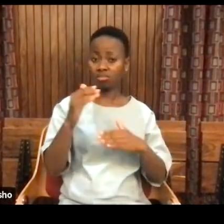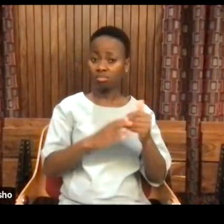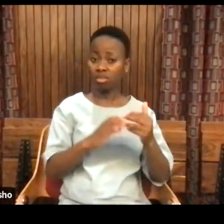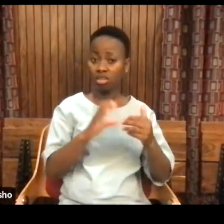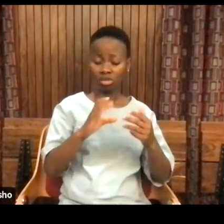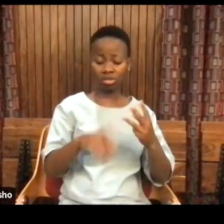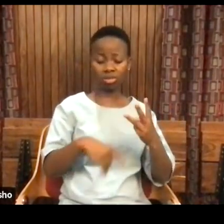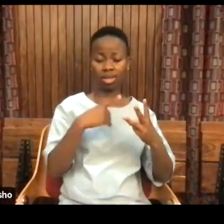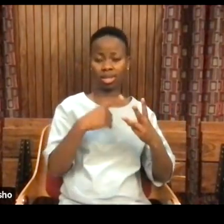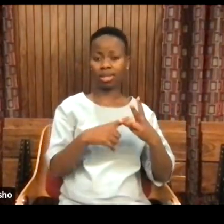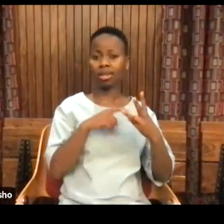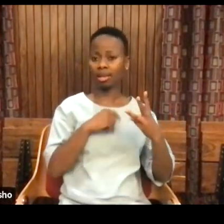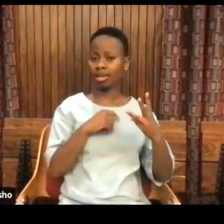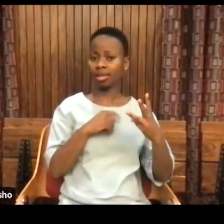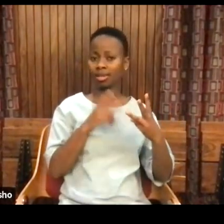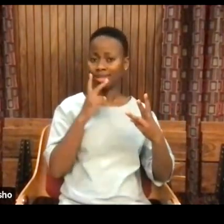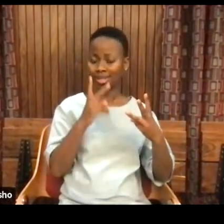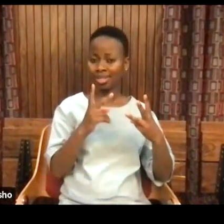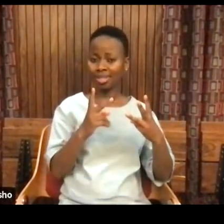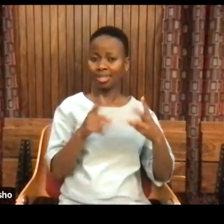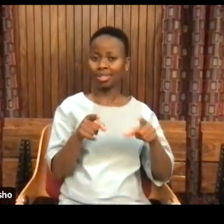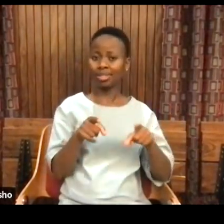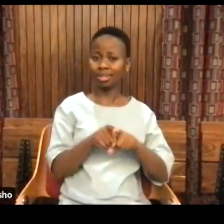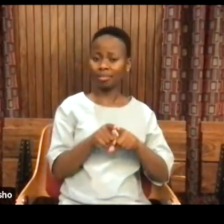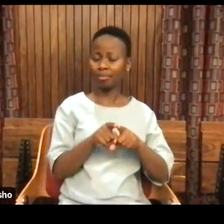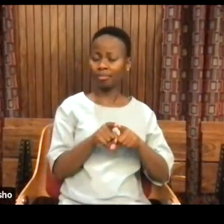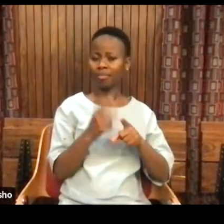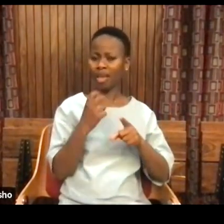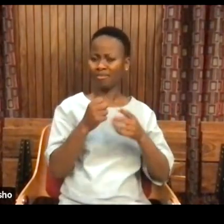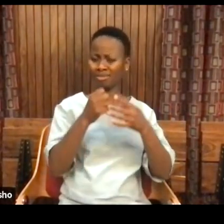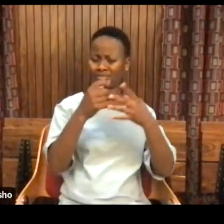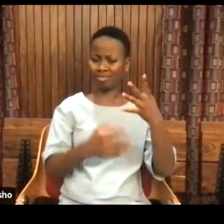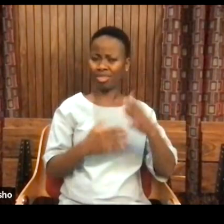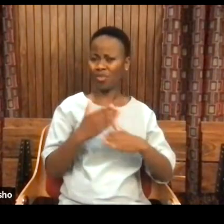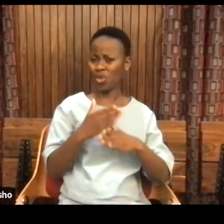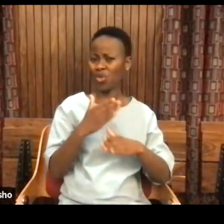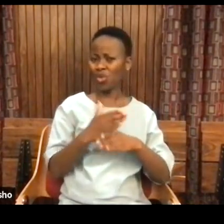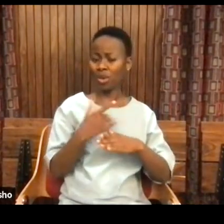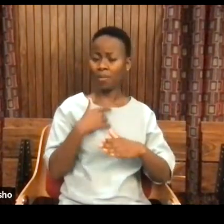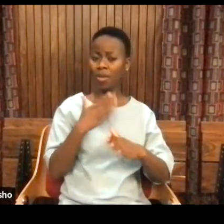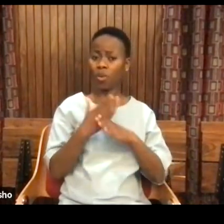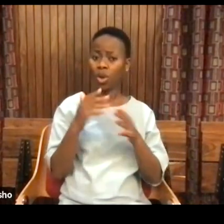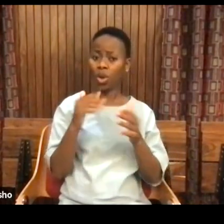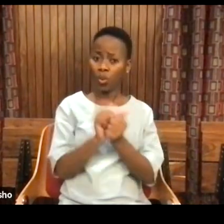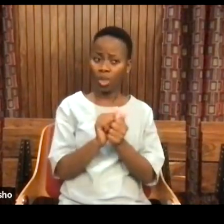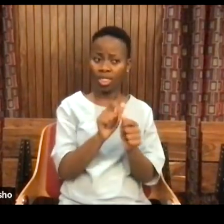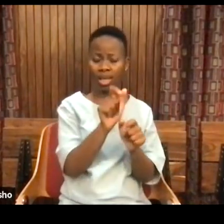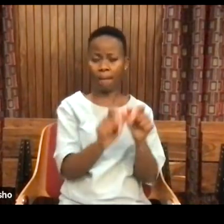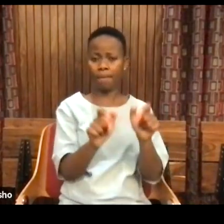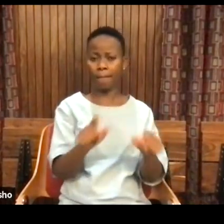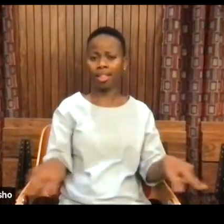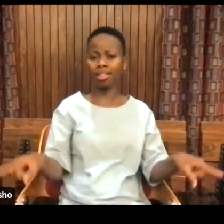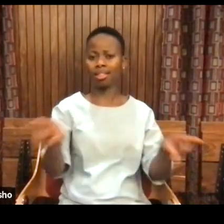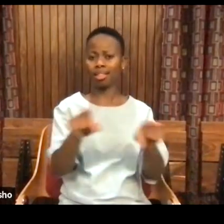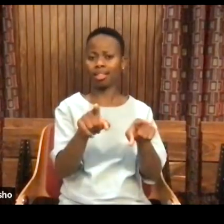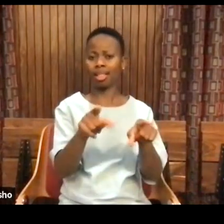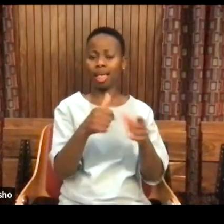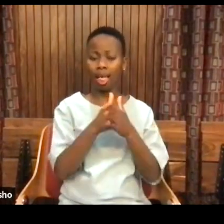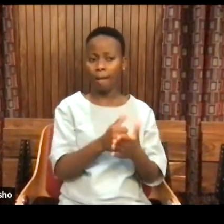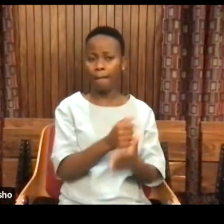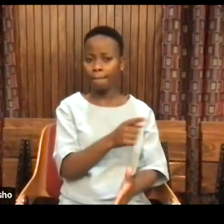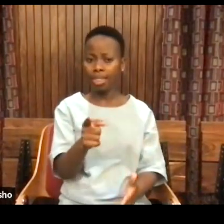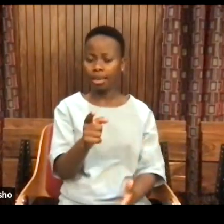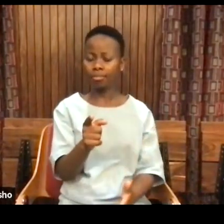I have outfires, crises, and I have to try to build things. And I work with people also to try to deal with how they deal